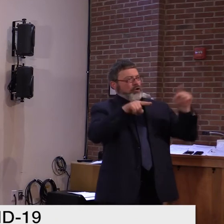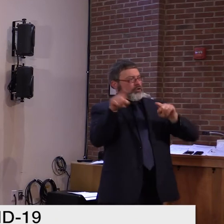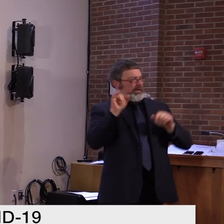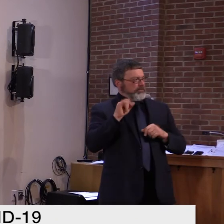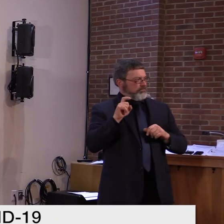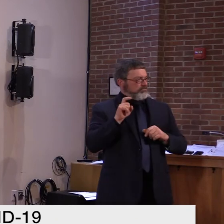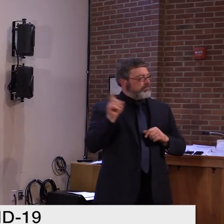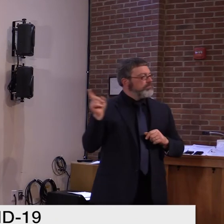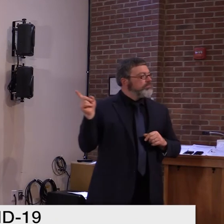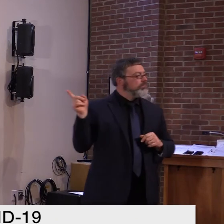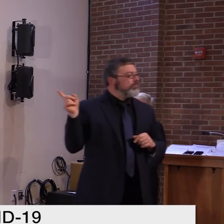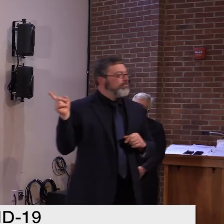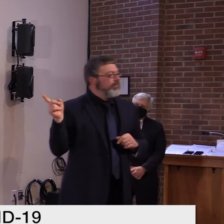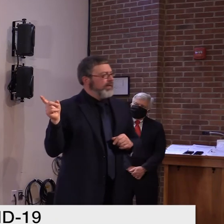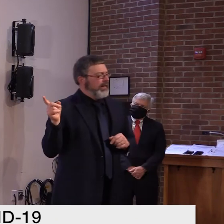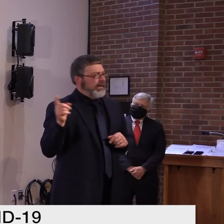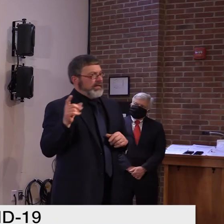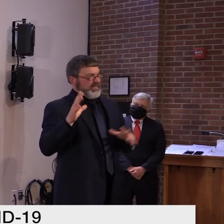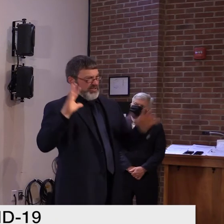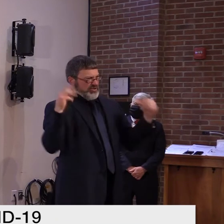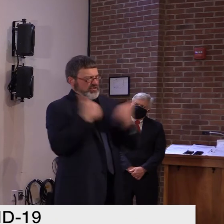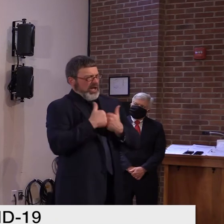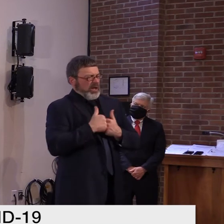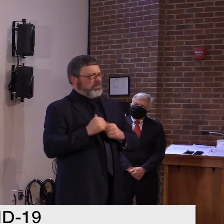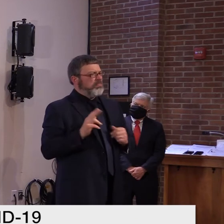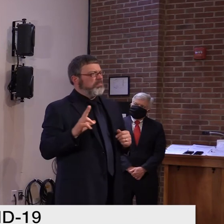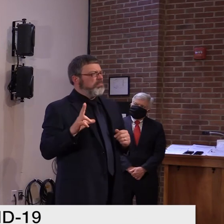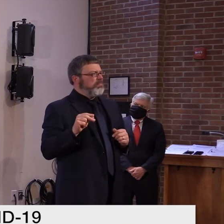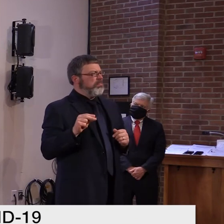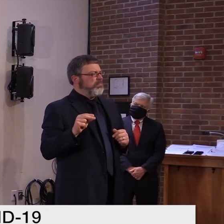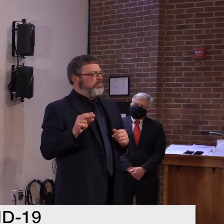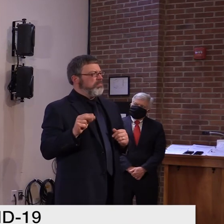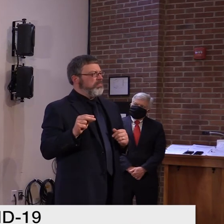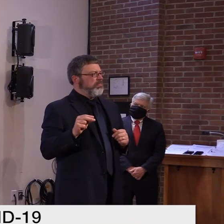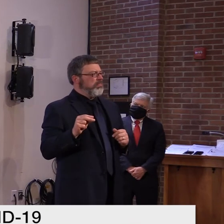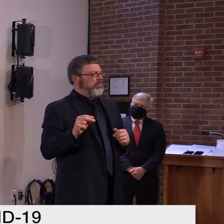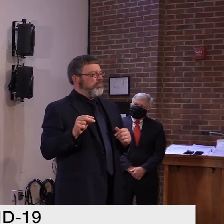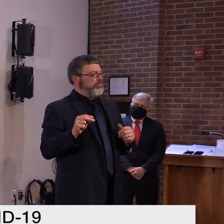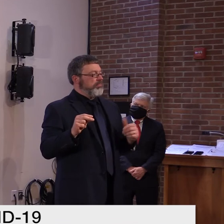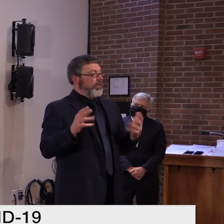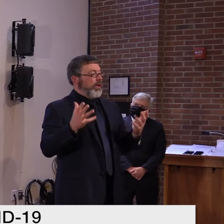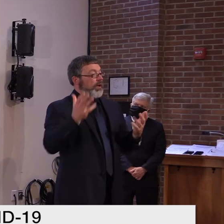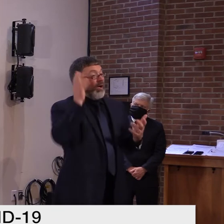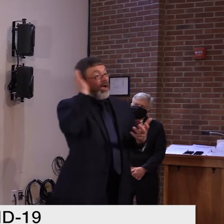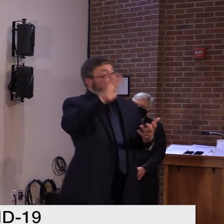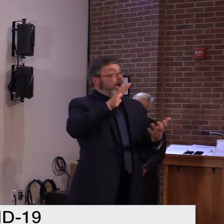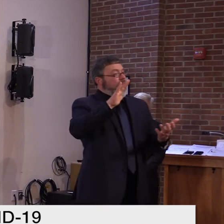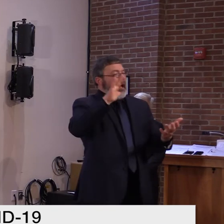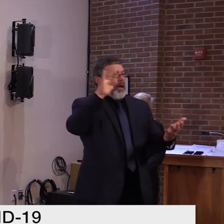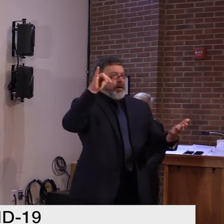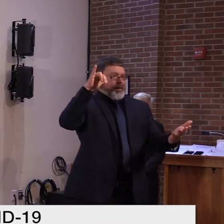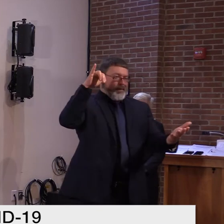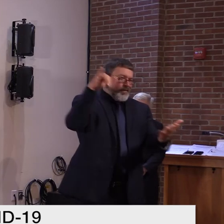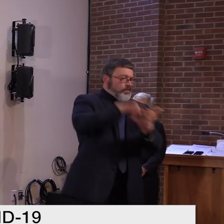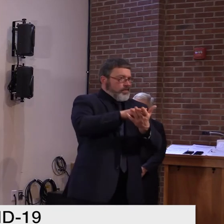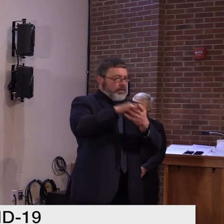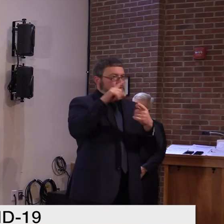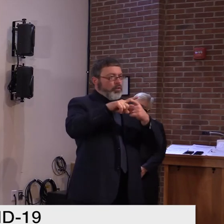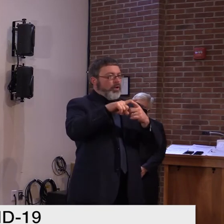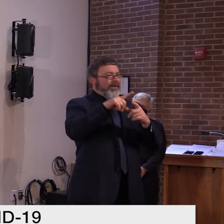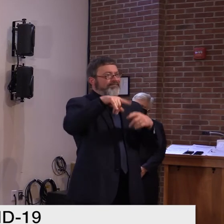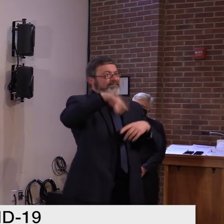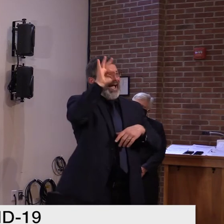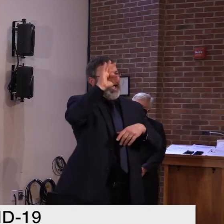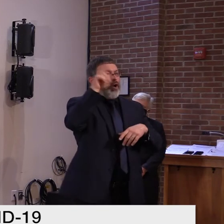you would realize where it's impossible to tell where that came from. Um, and,